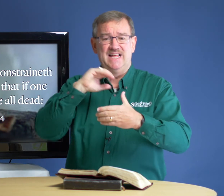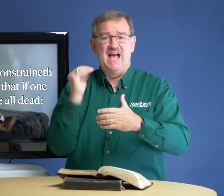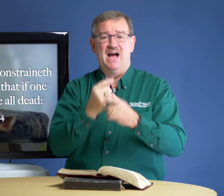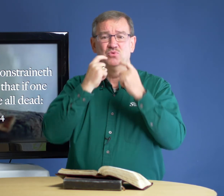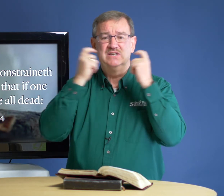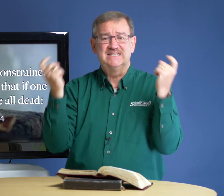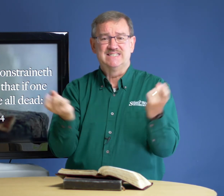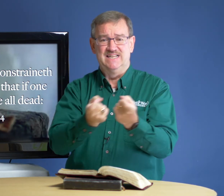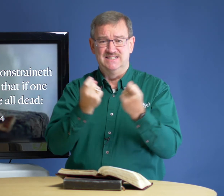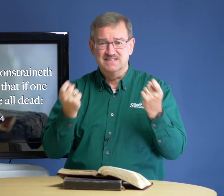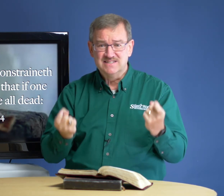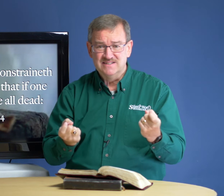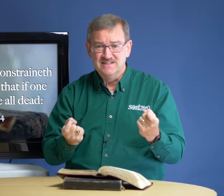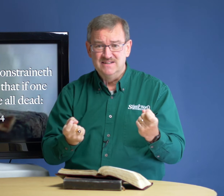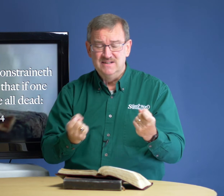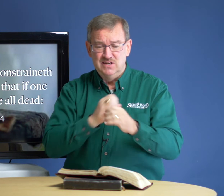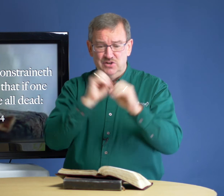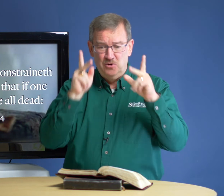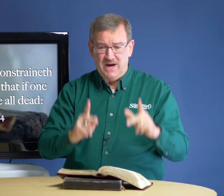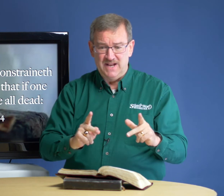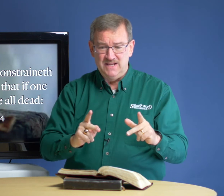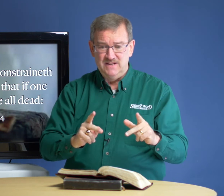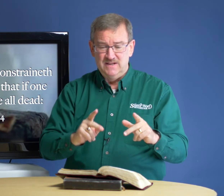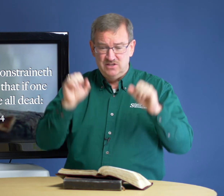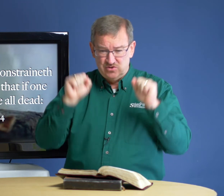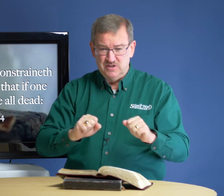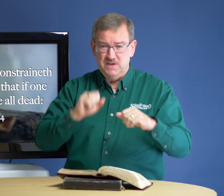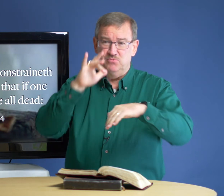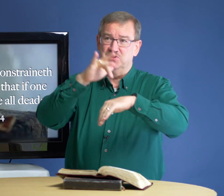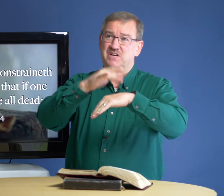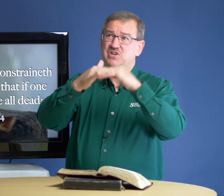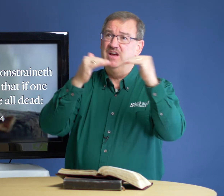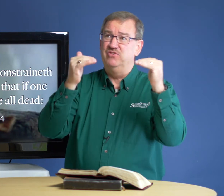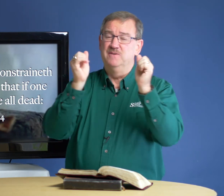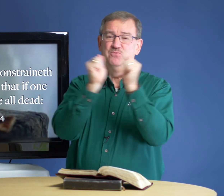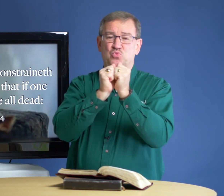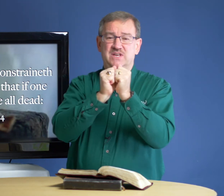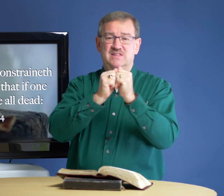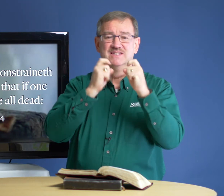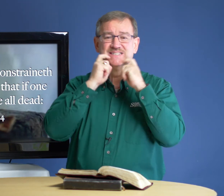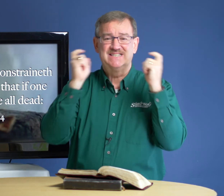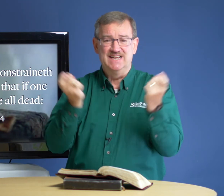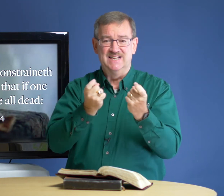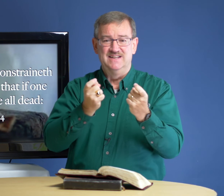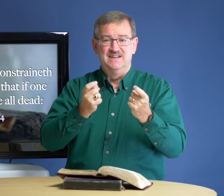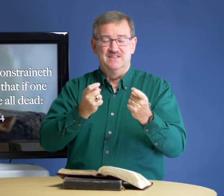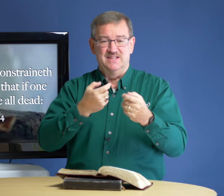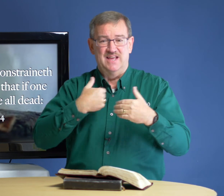our sins. Nobody is going to be able to touch heaven with sin that they